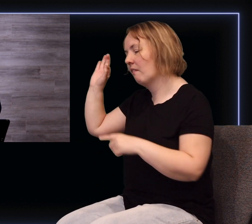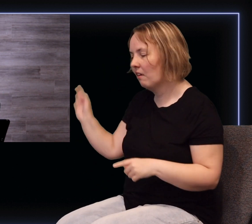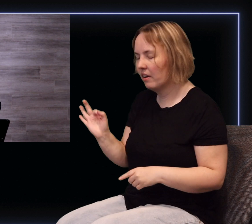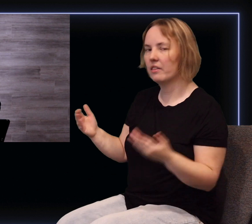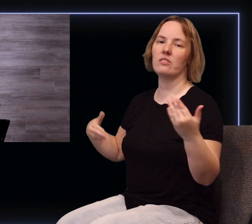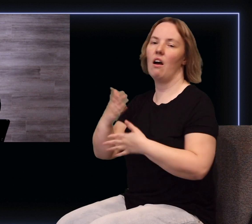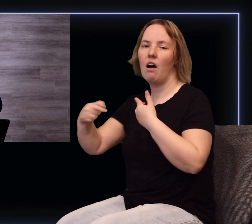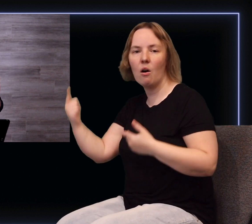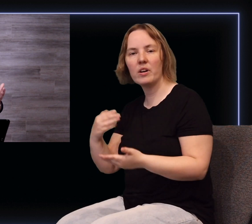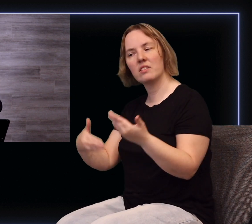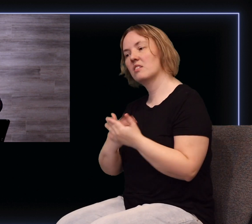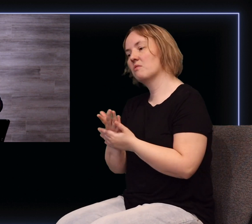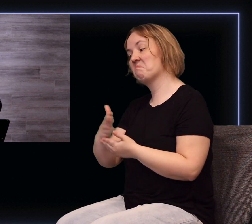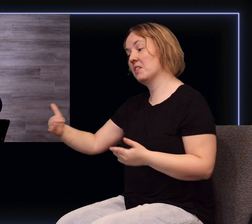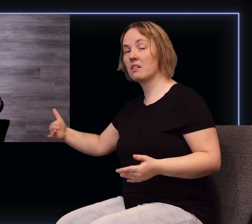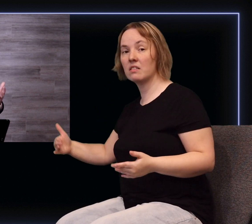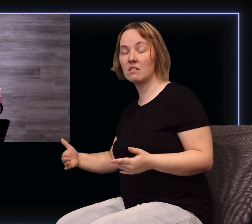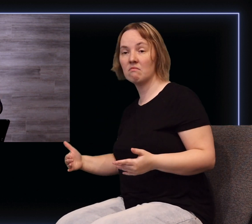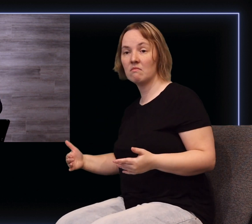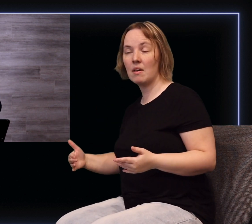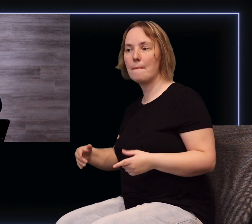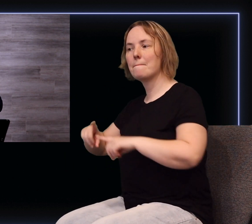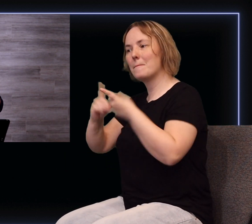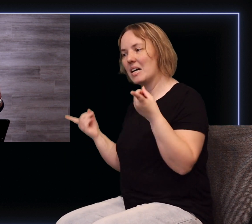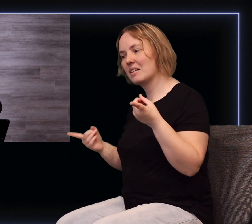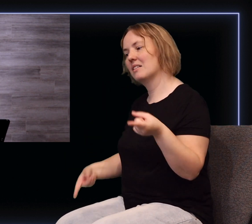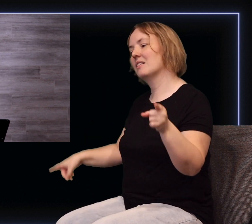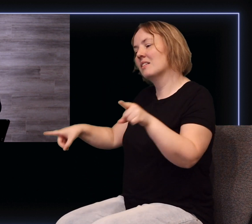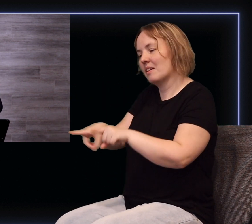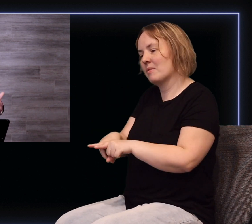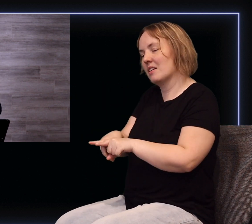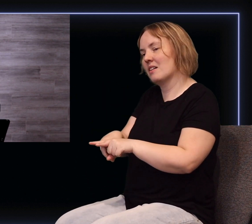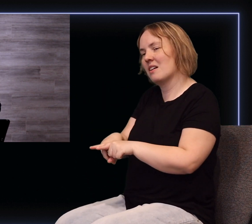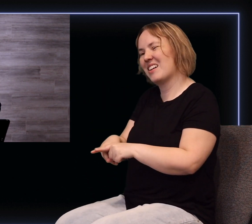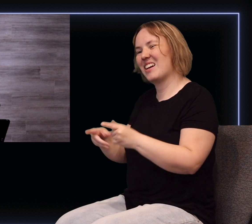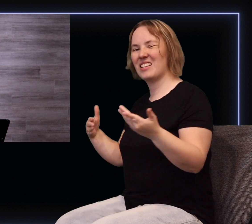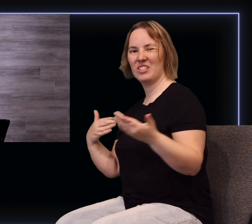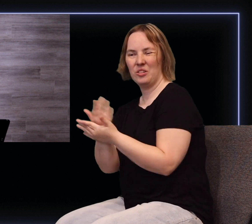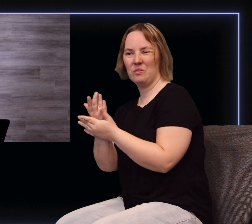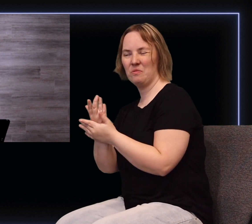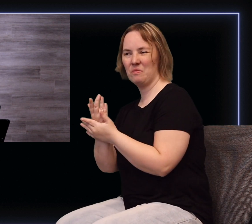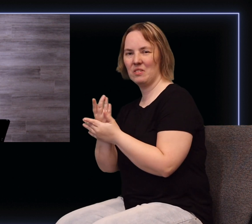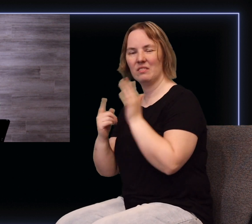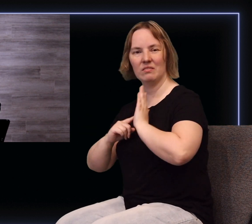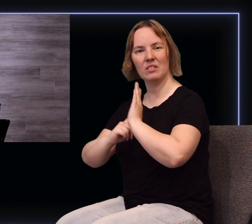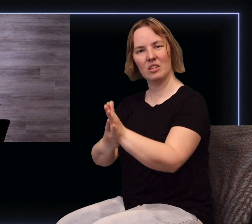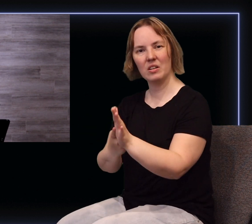There's always new things in the sense of novel things, but it's just the same things repackaged over and over again that don't satisfy.